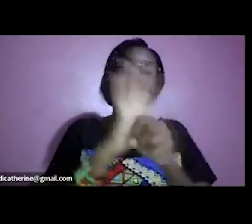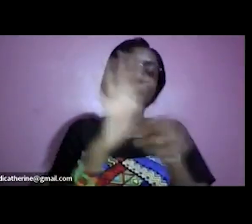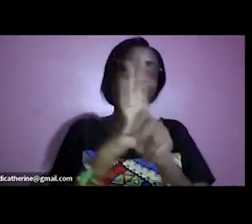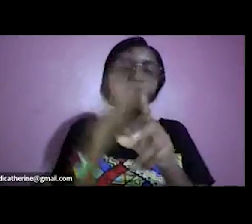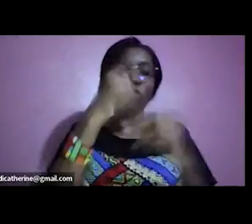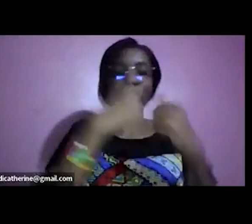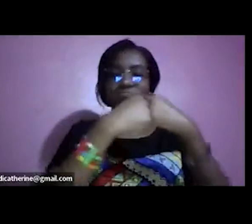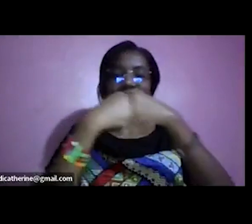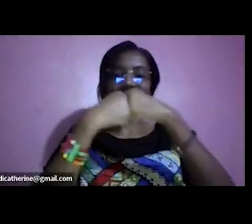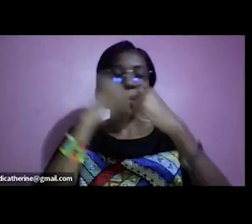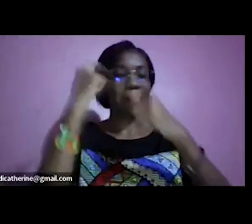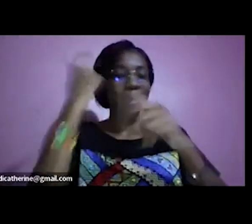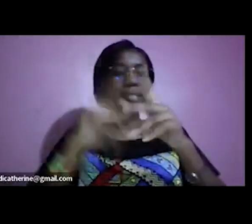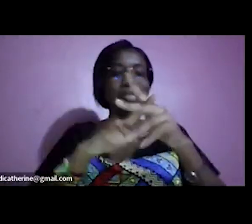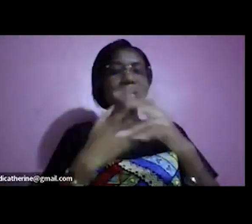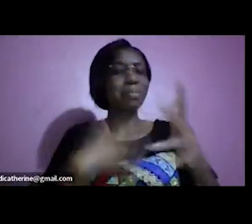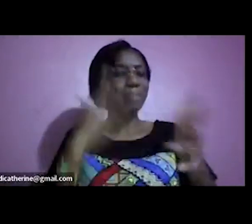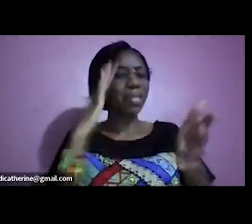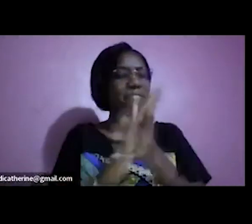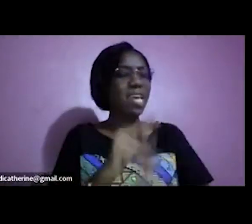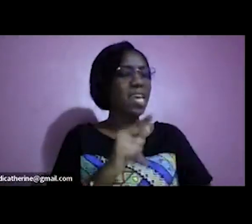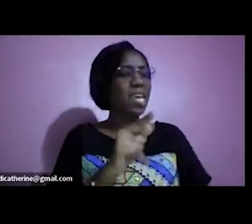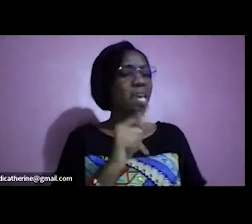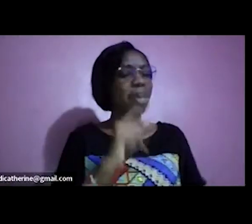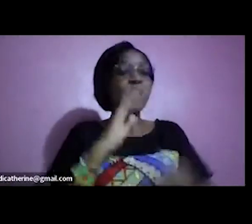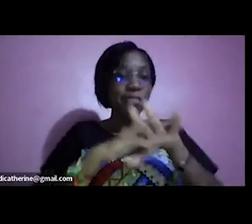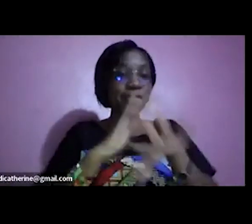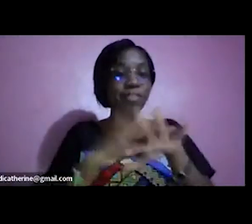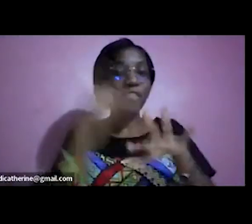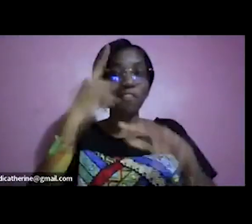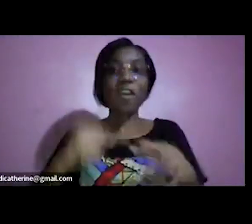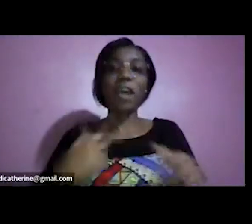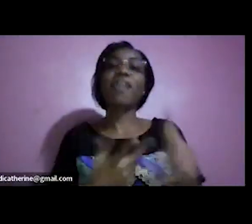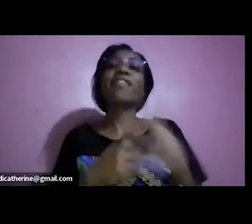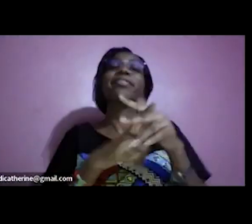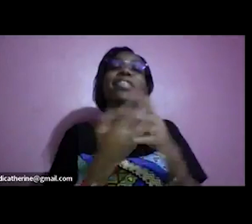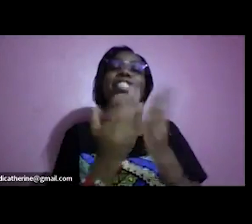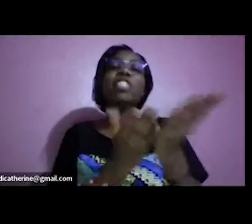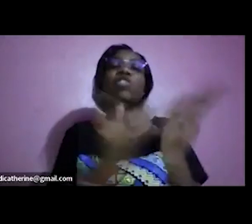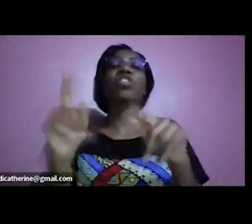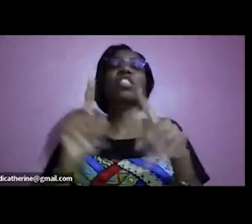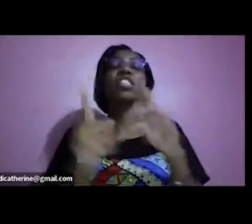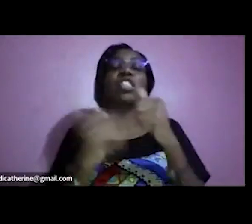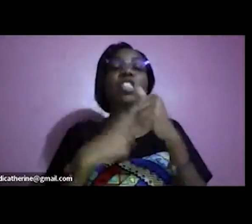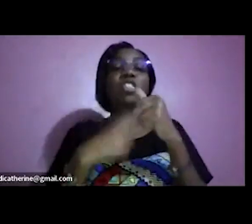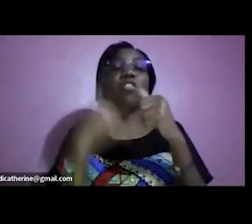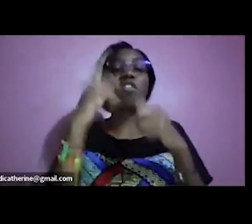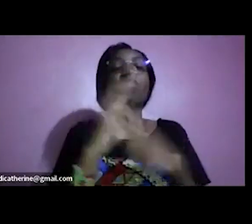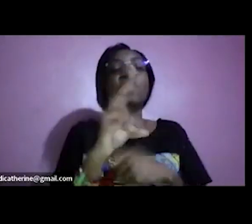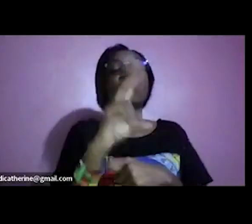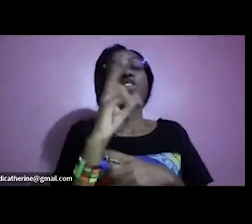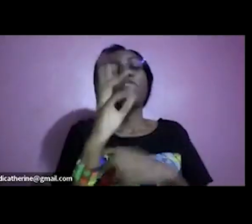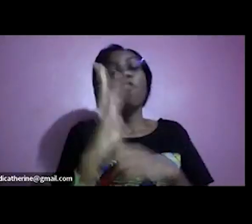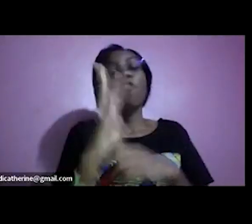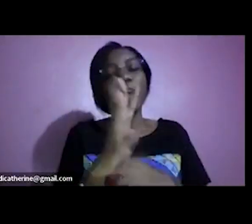our mindset i think this was a very very good choice for uh kicking us off with season six of 2024 thank you very much for